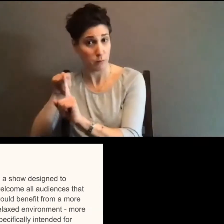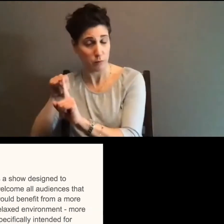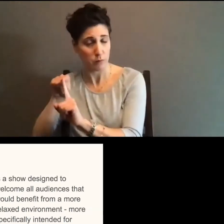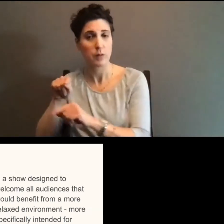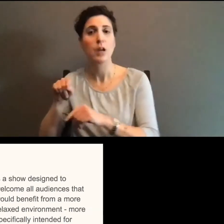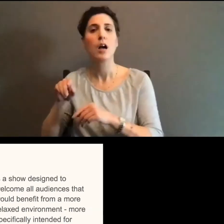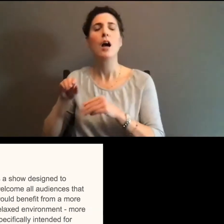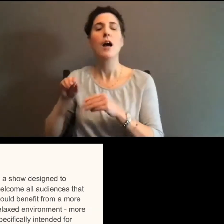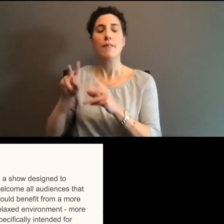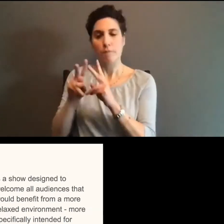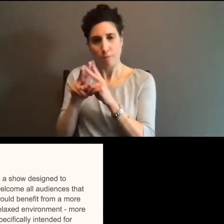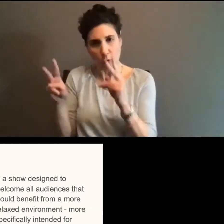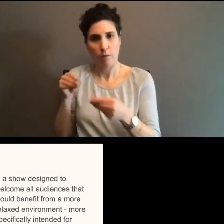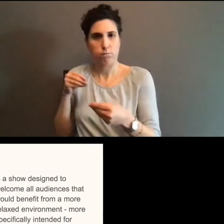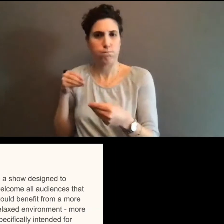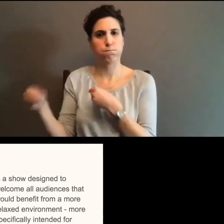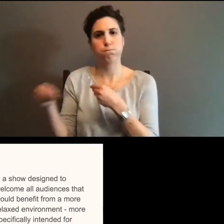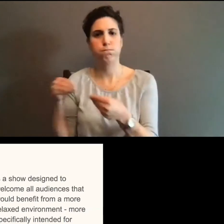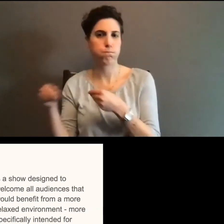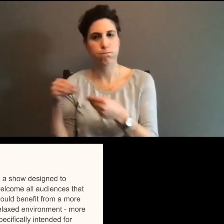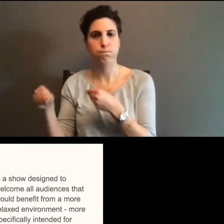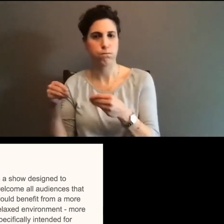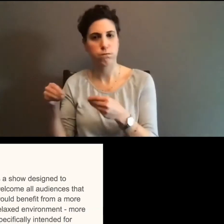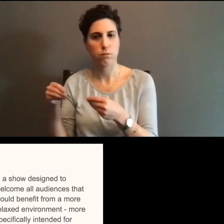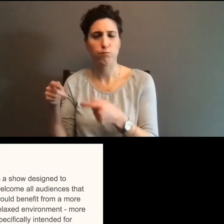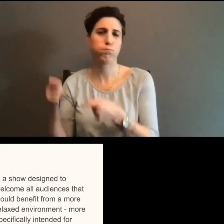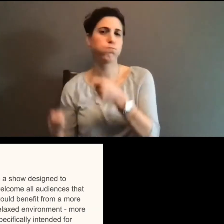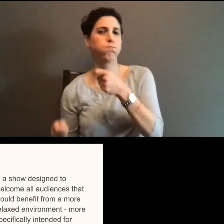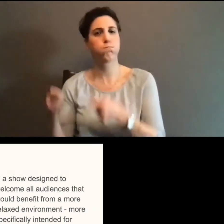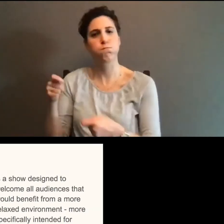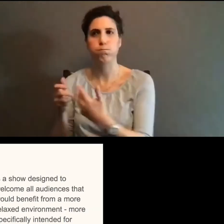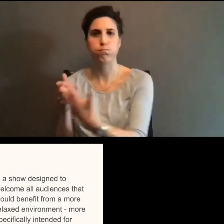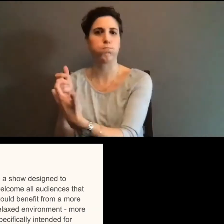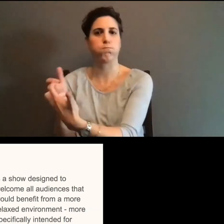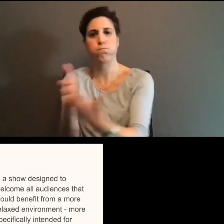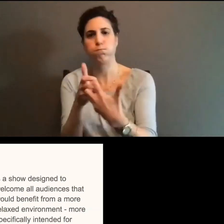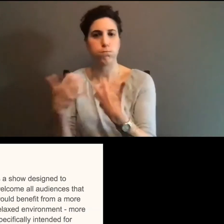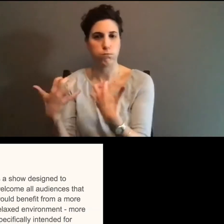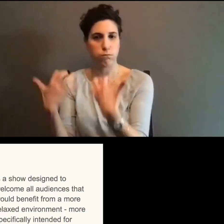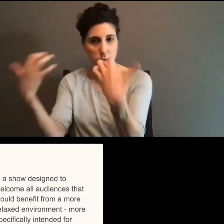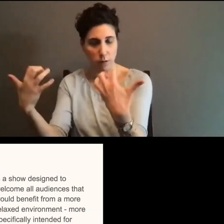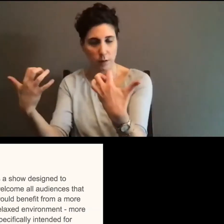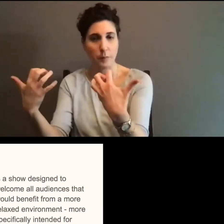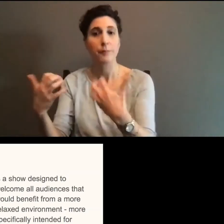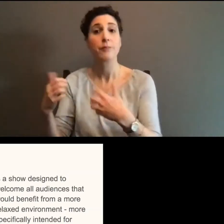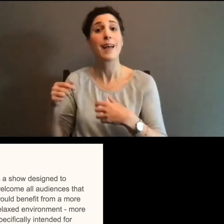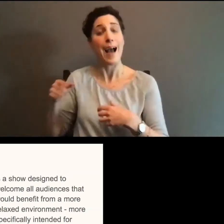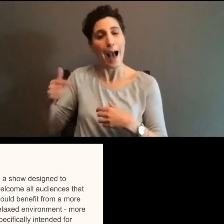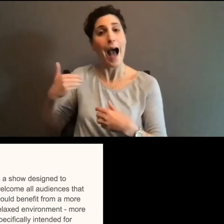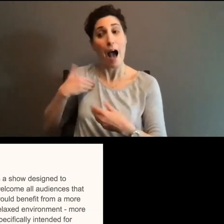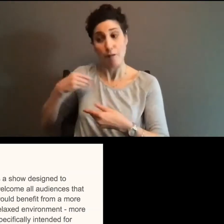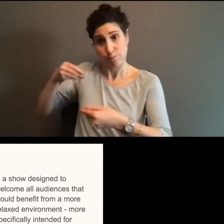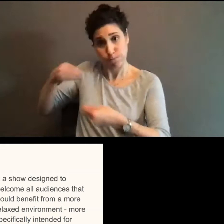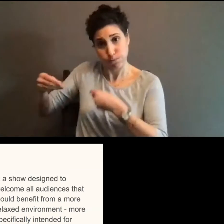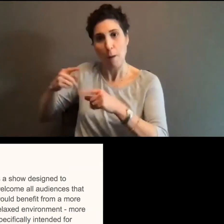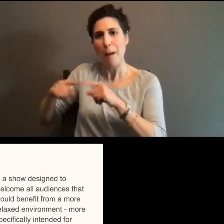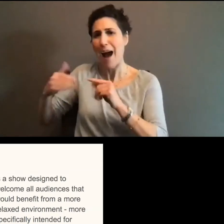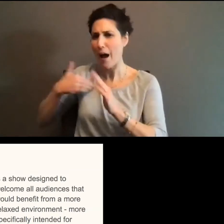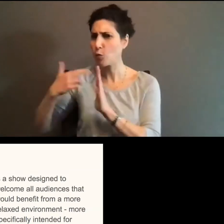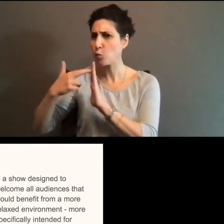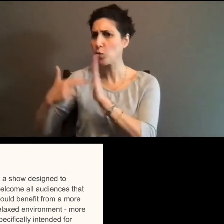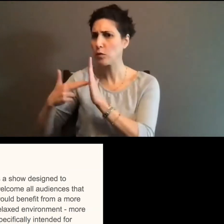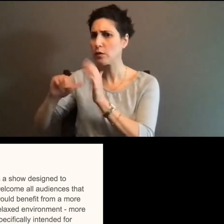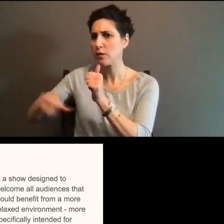of flexibility and adaptation, but that flexibility comes from set rules and foundation and clear